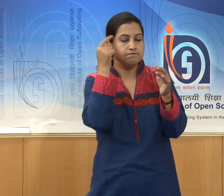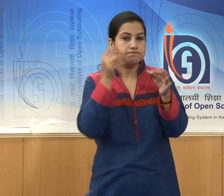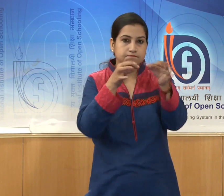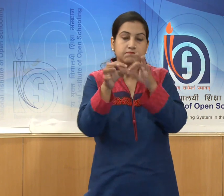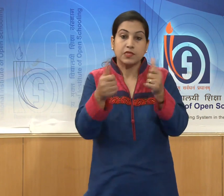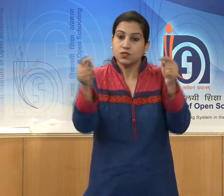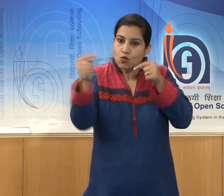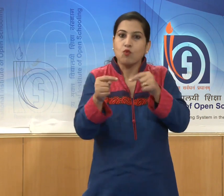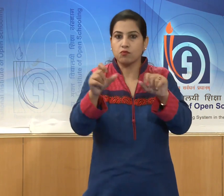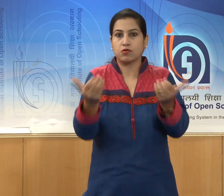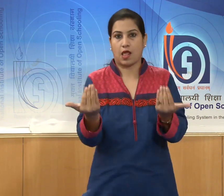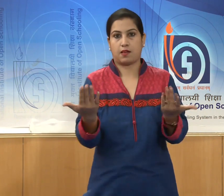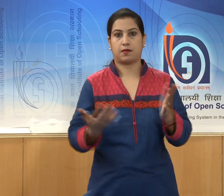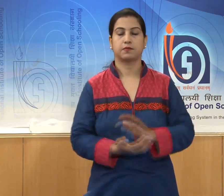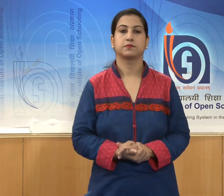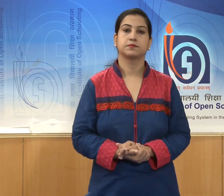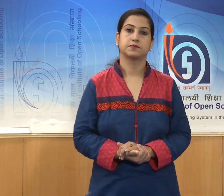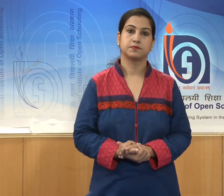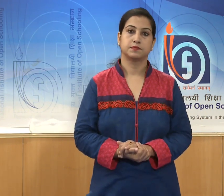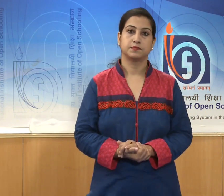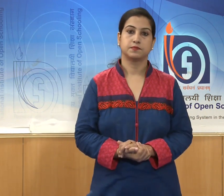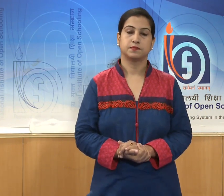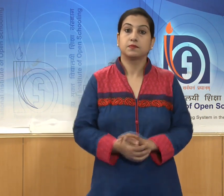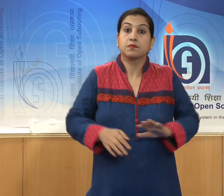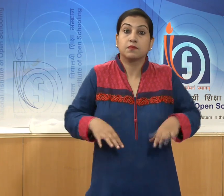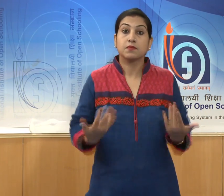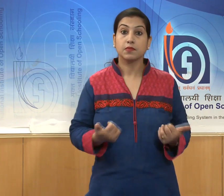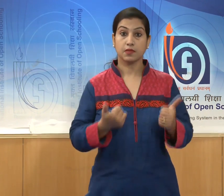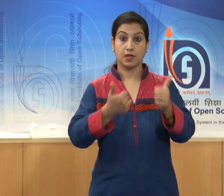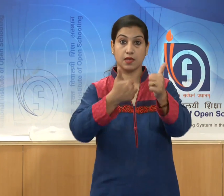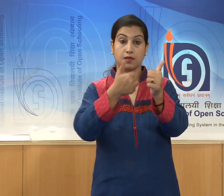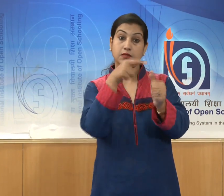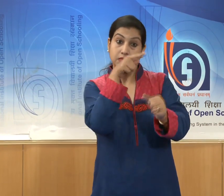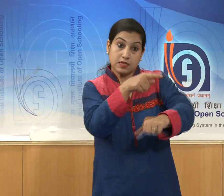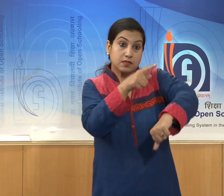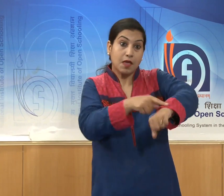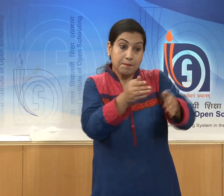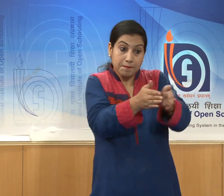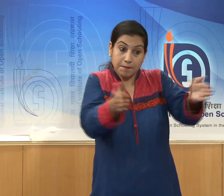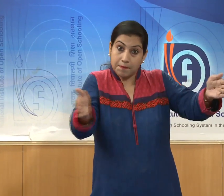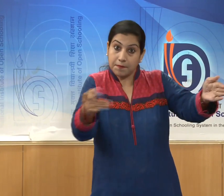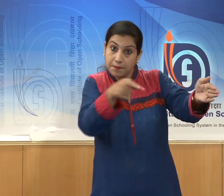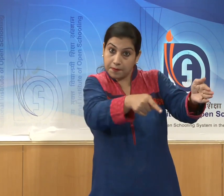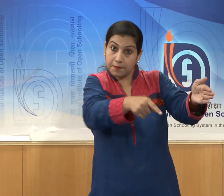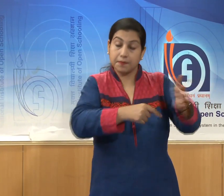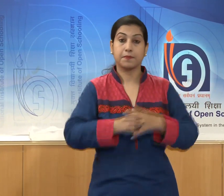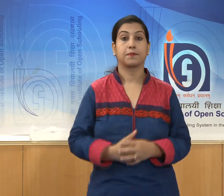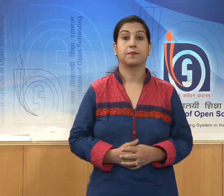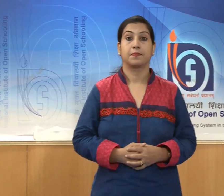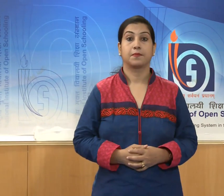brief the art of this period from